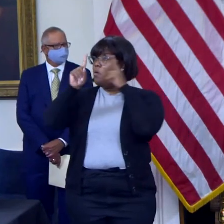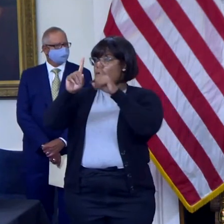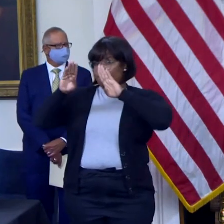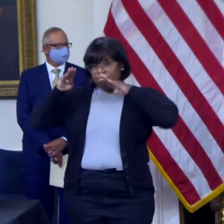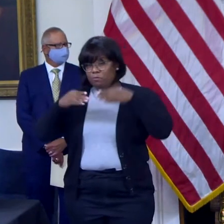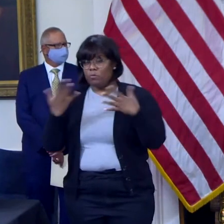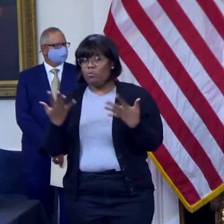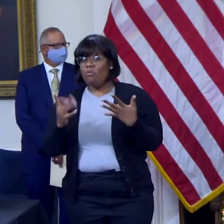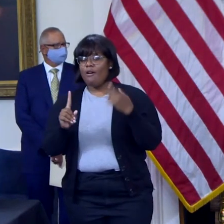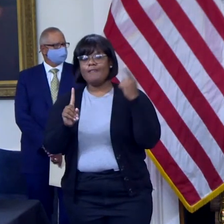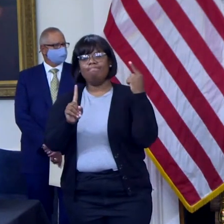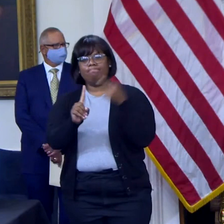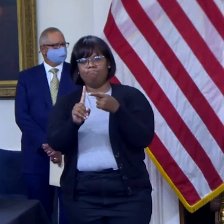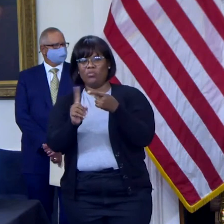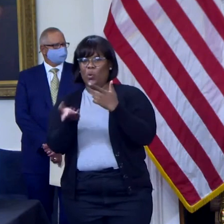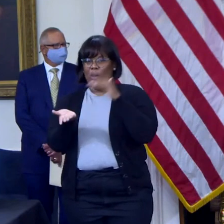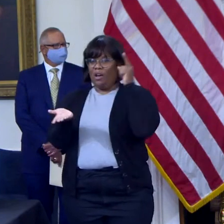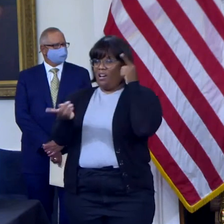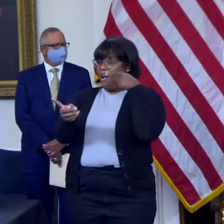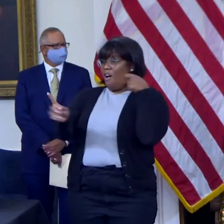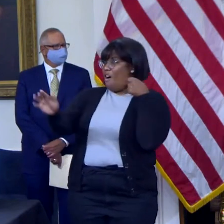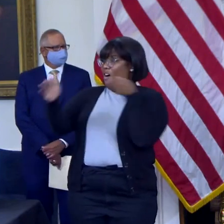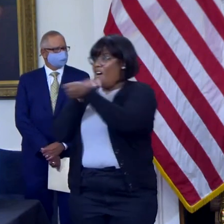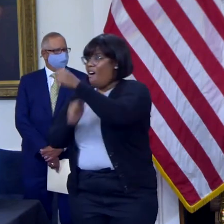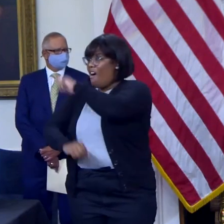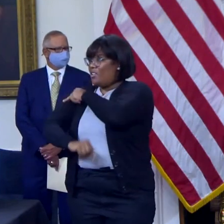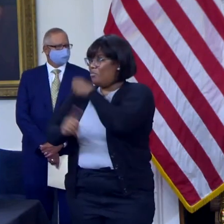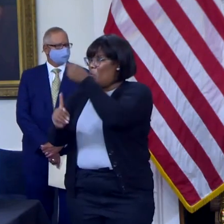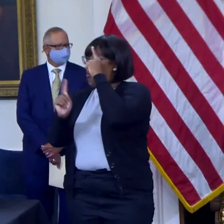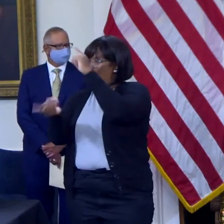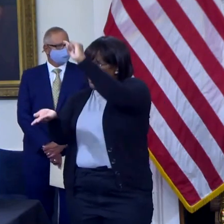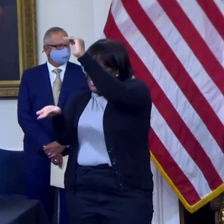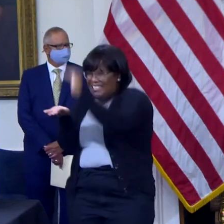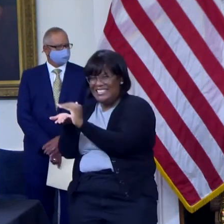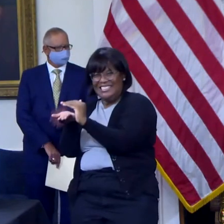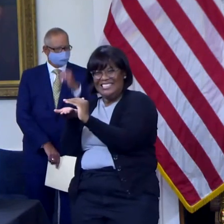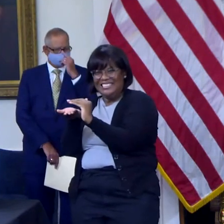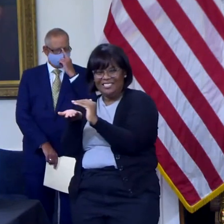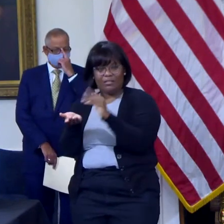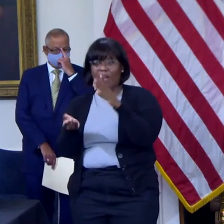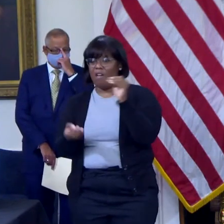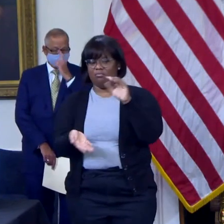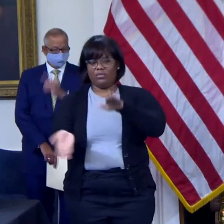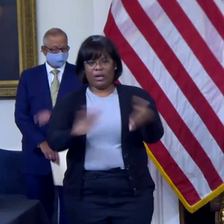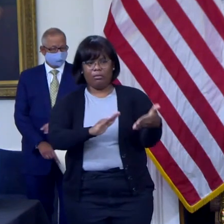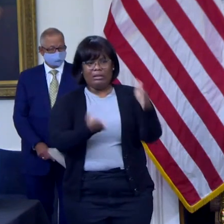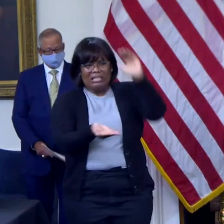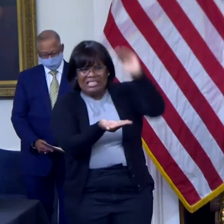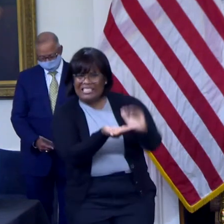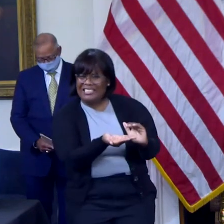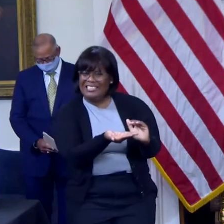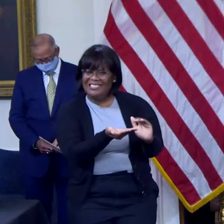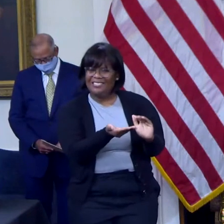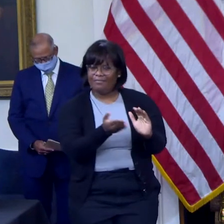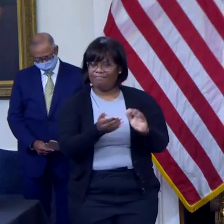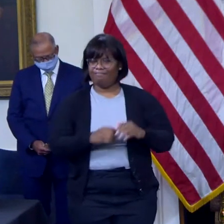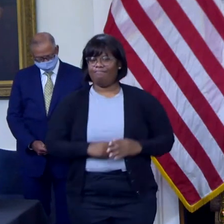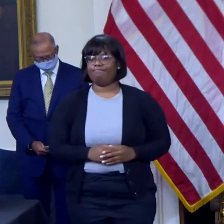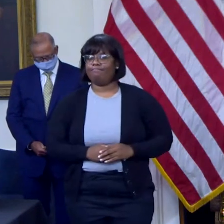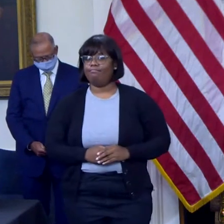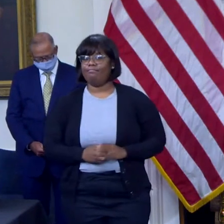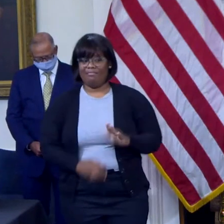hospitalizations and deaths, particularly among our most vulnerable Marylanders. Last spring,